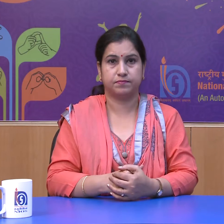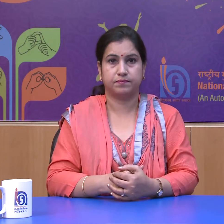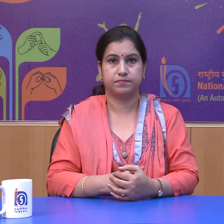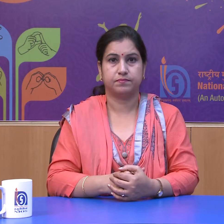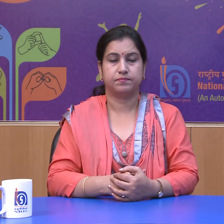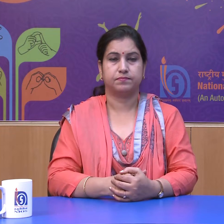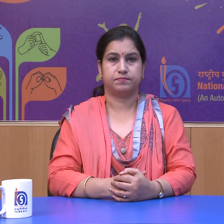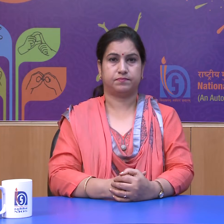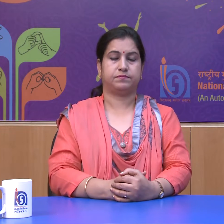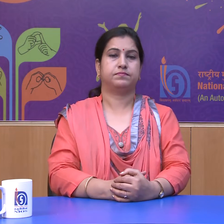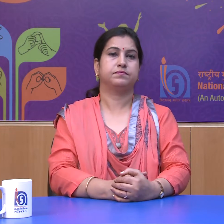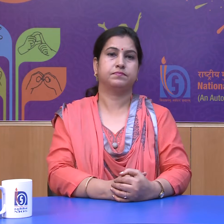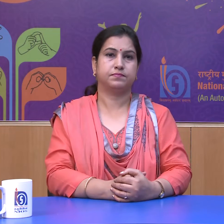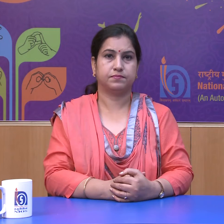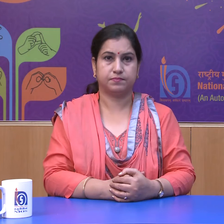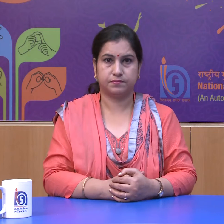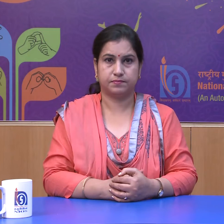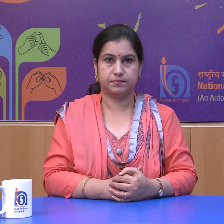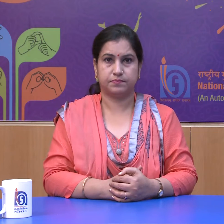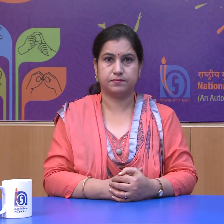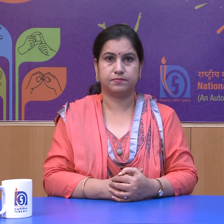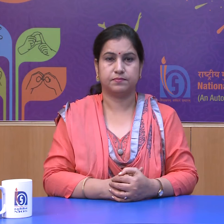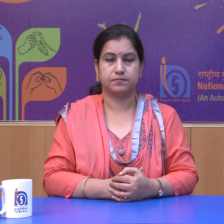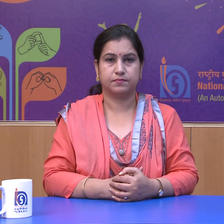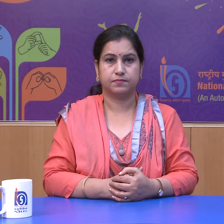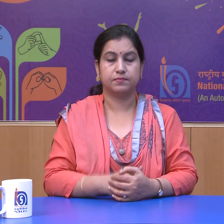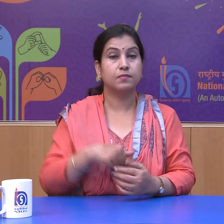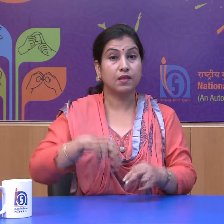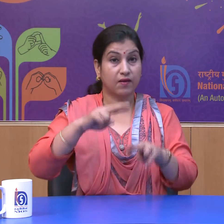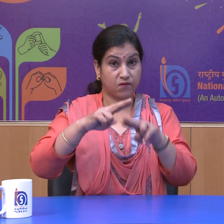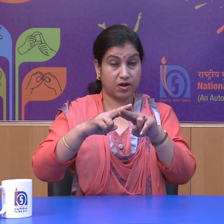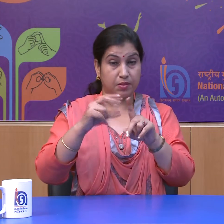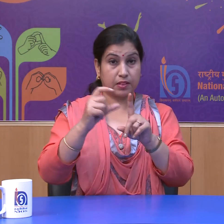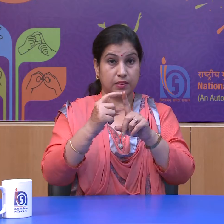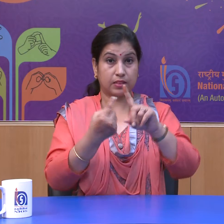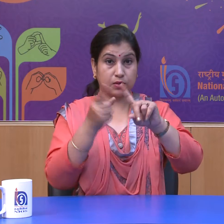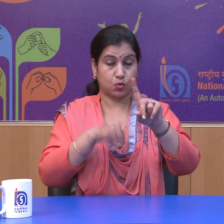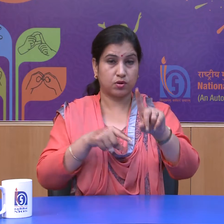However, the fundamental duties are non-justiciable.